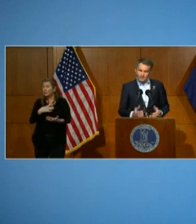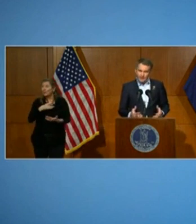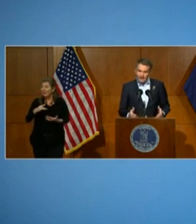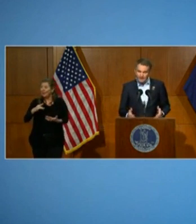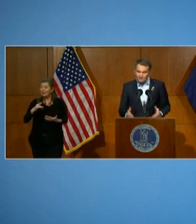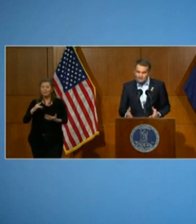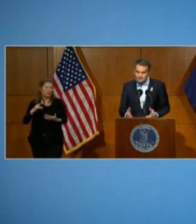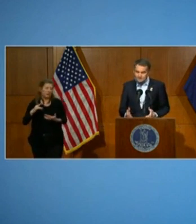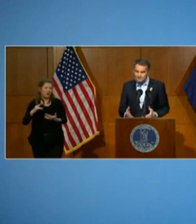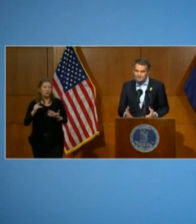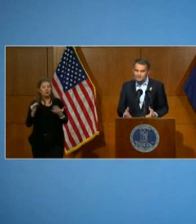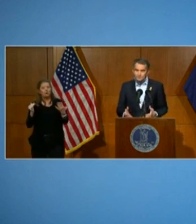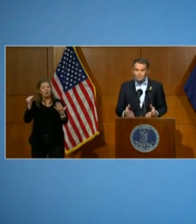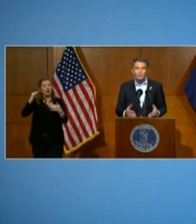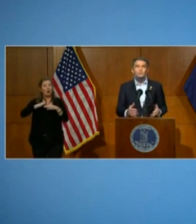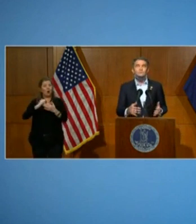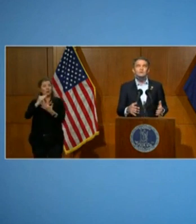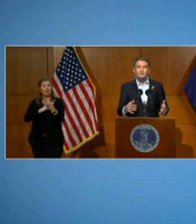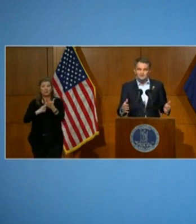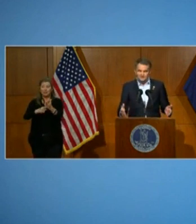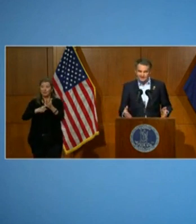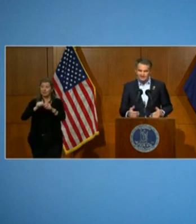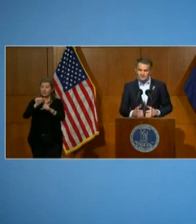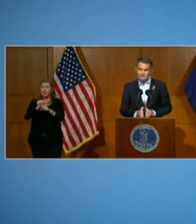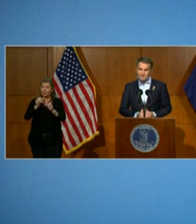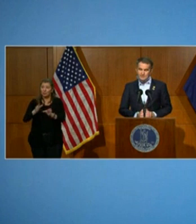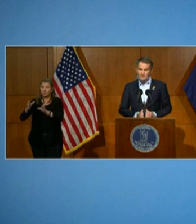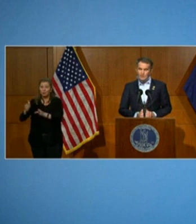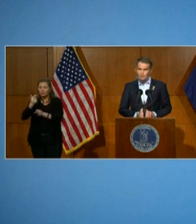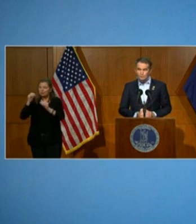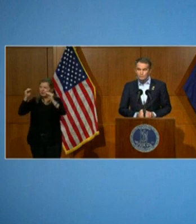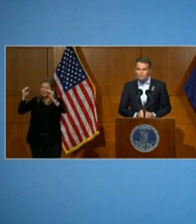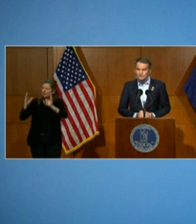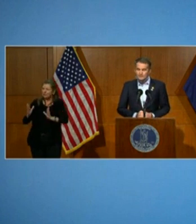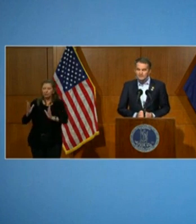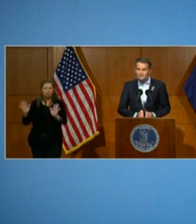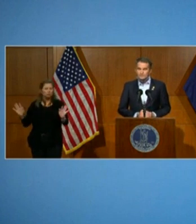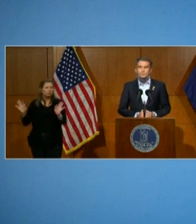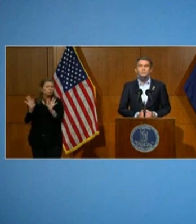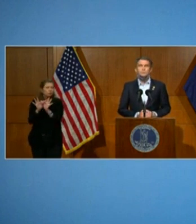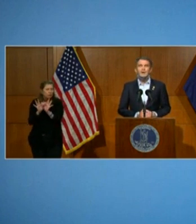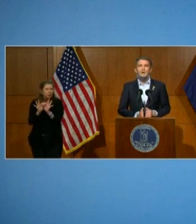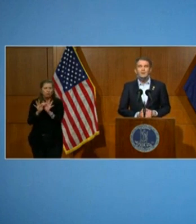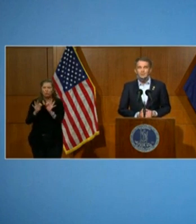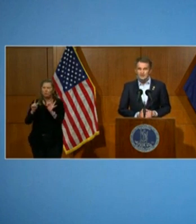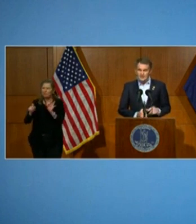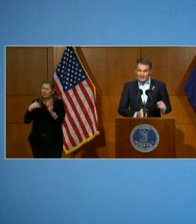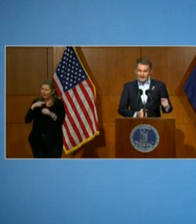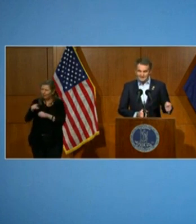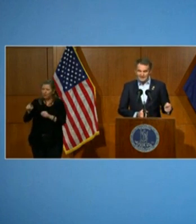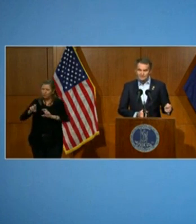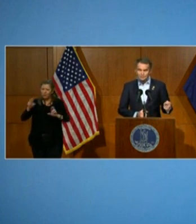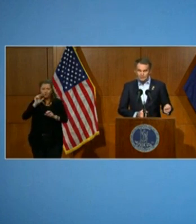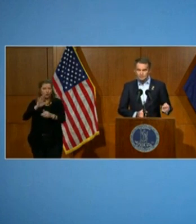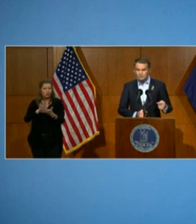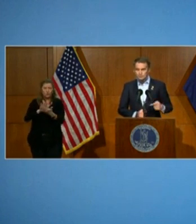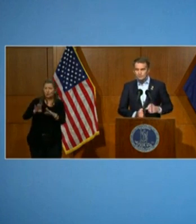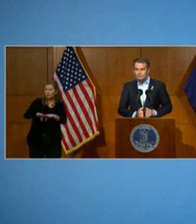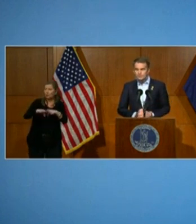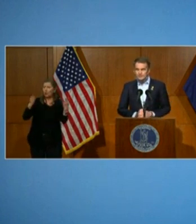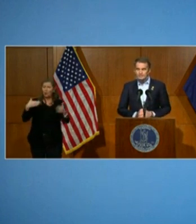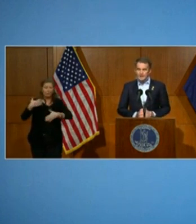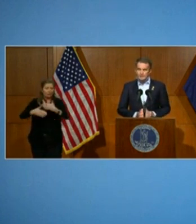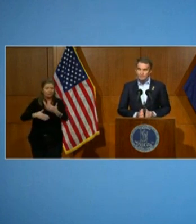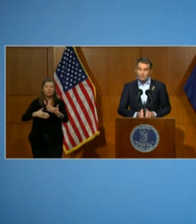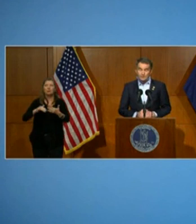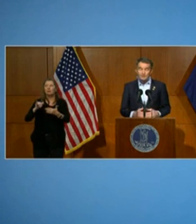They're high on the list of essential workers because teachers are critical to getting schools back open, and that's critical to